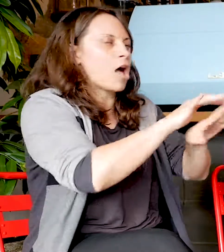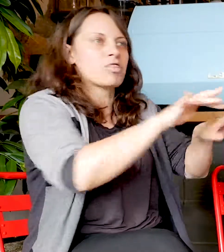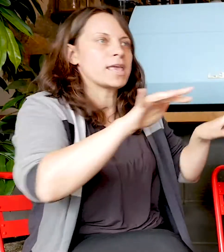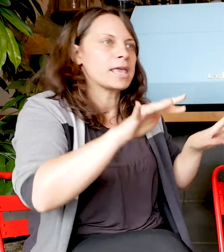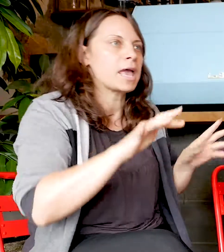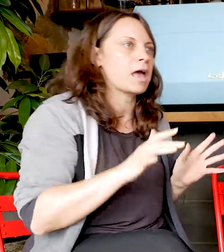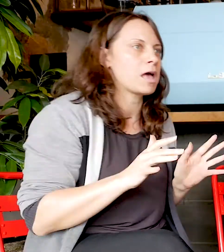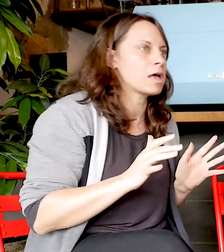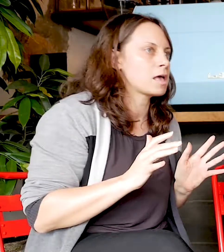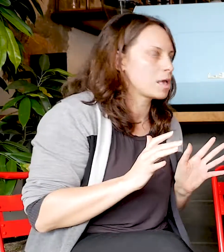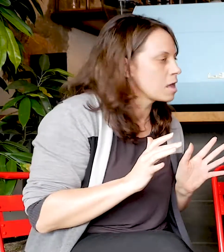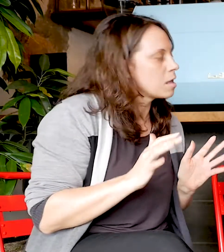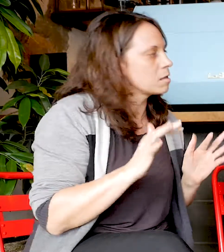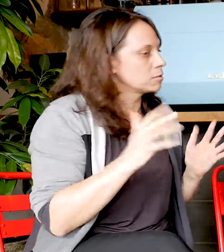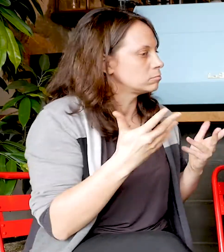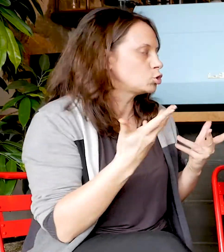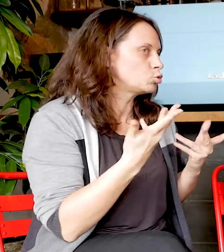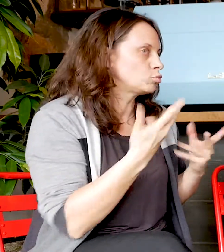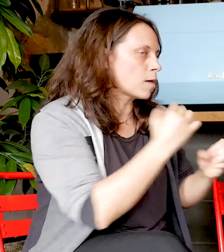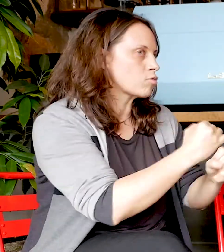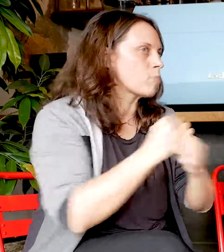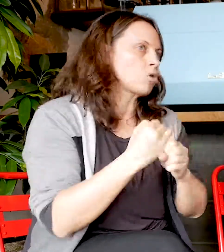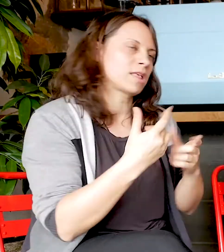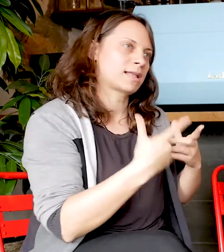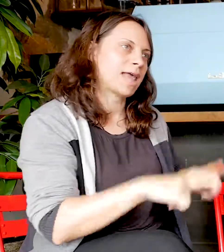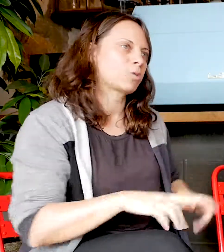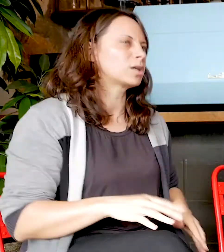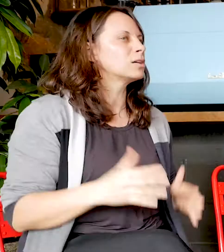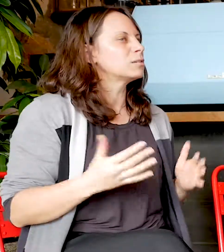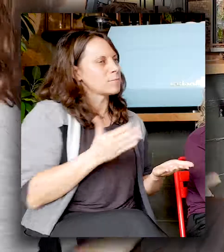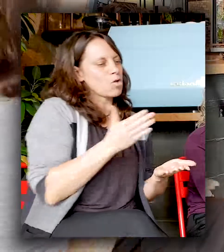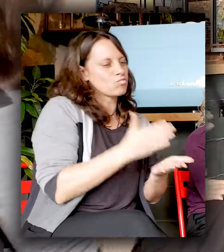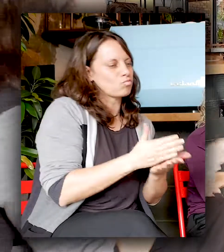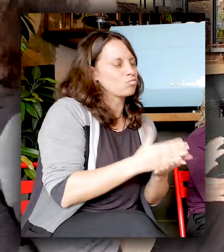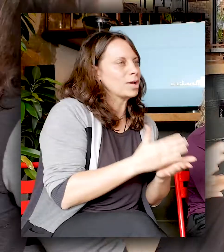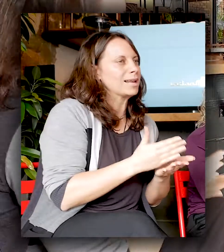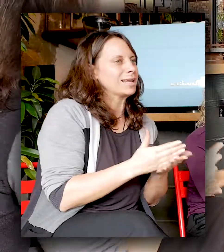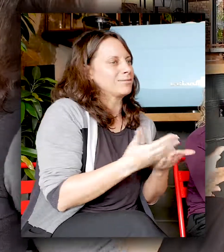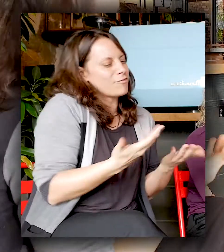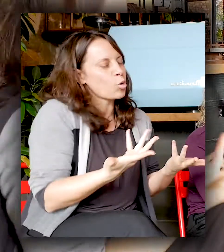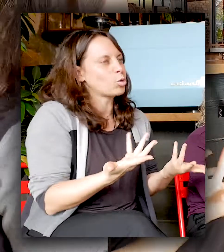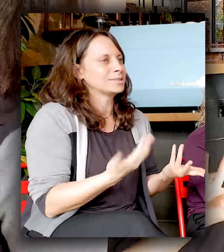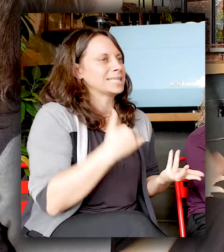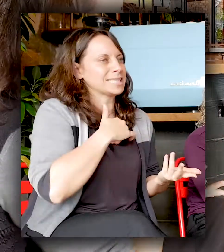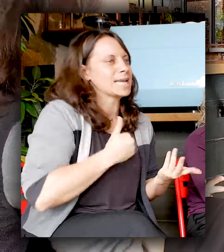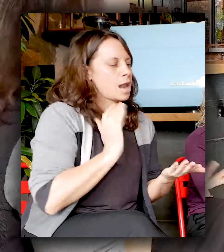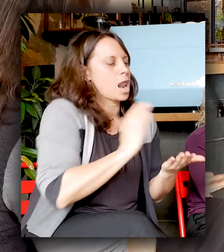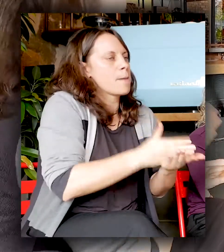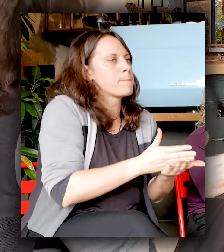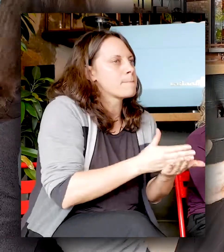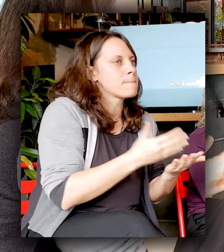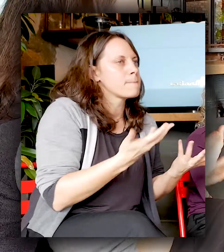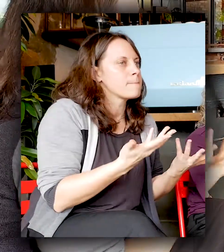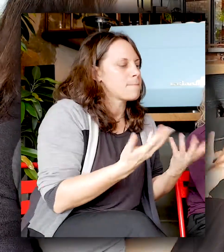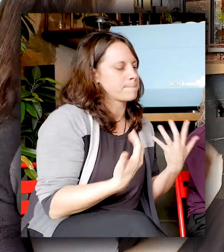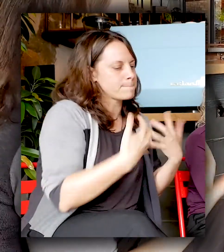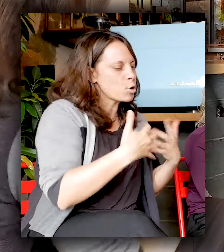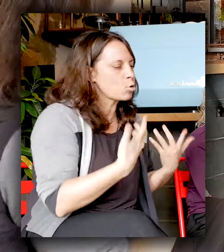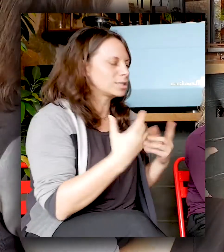to promote the language? I think there's always a need for deaf-led businesses, and I think that's why Merge is important, because we do have that